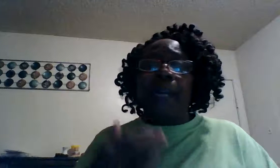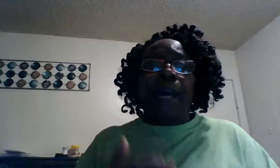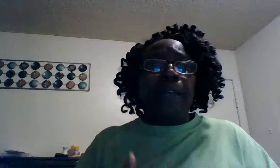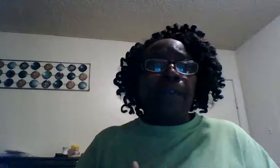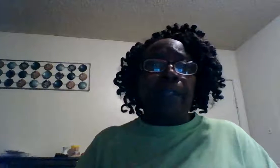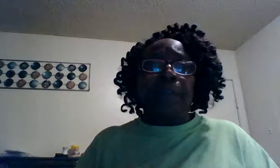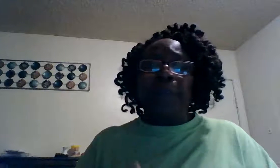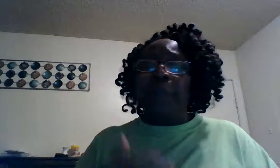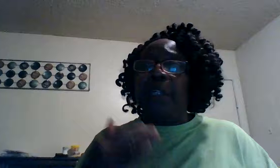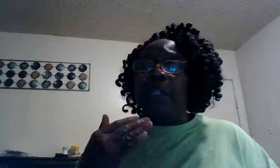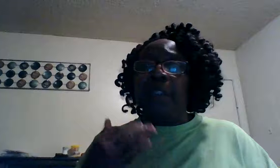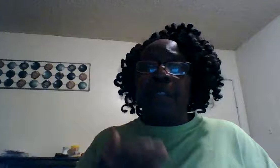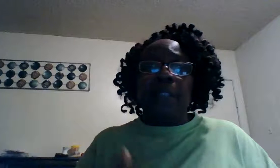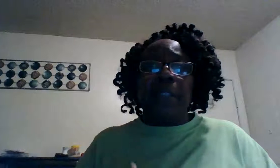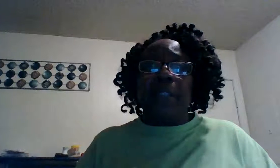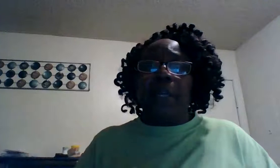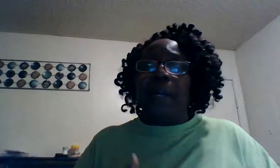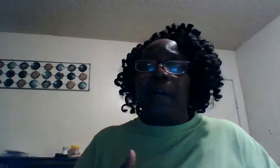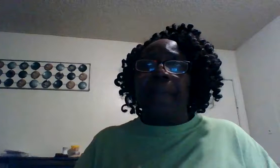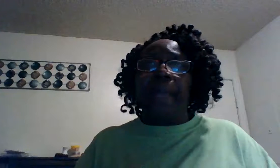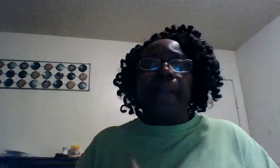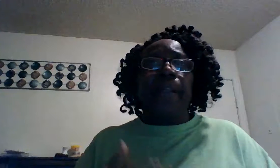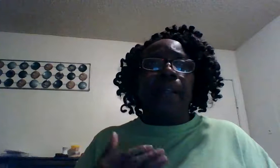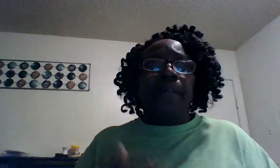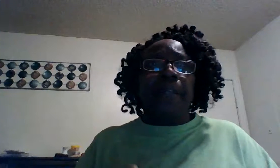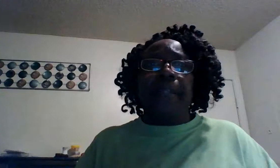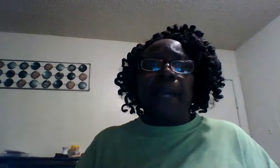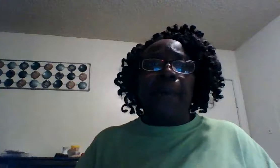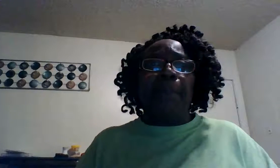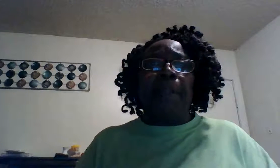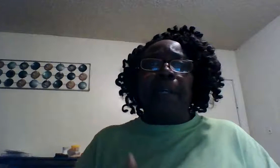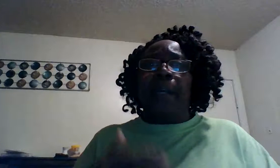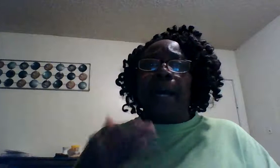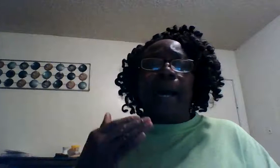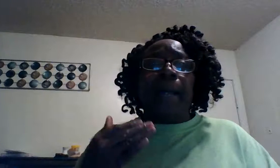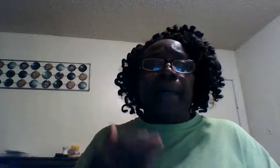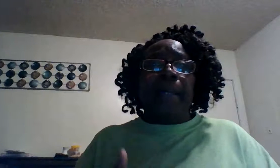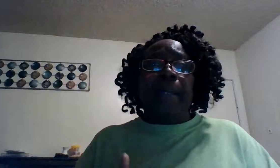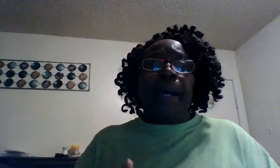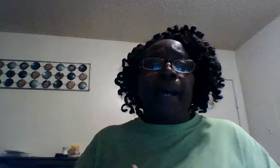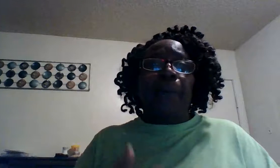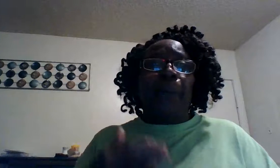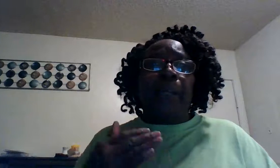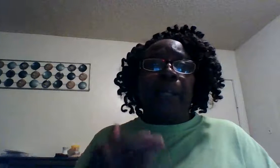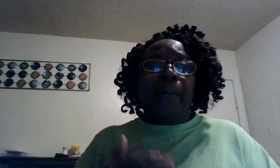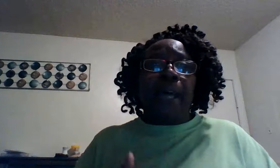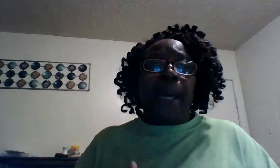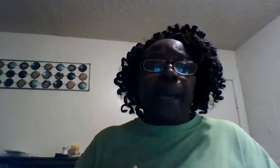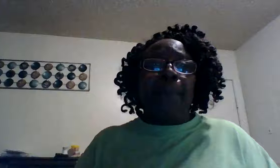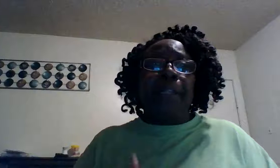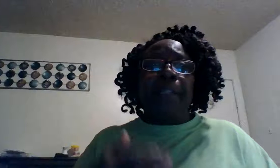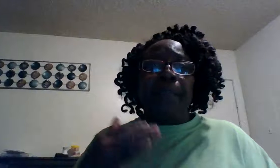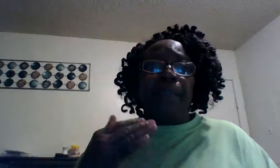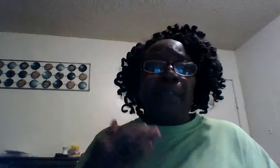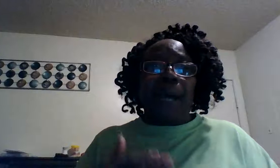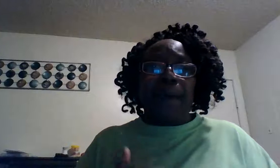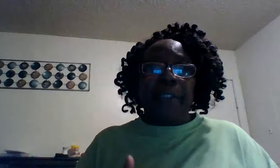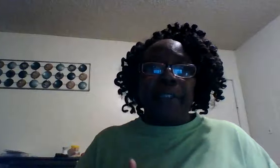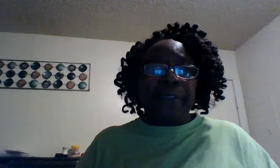god don't love you because of this or that or this happened i thank god for whatever happen is for our good